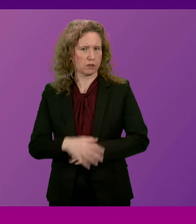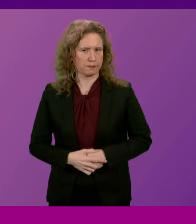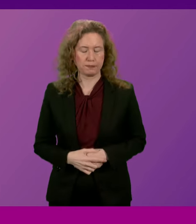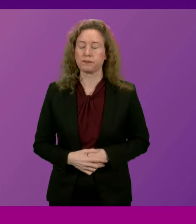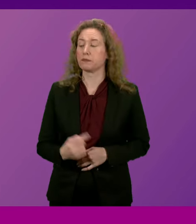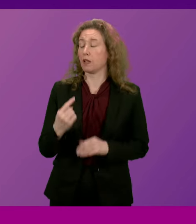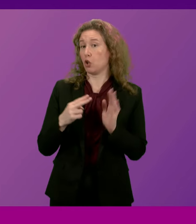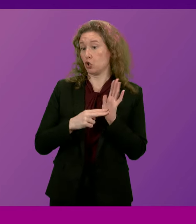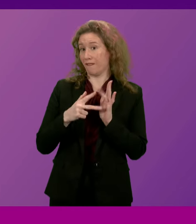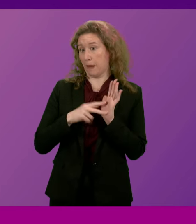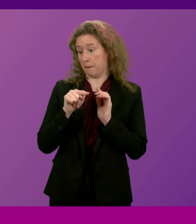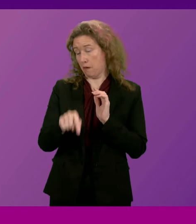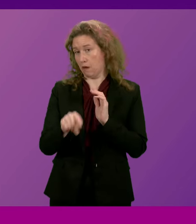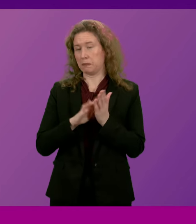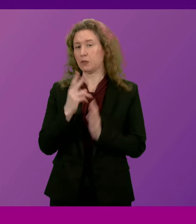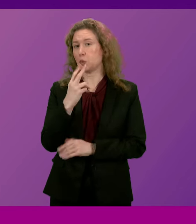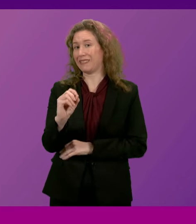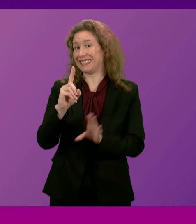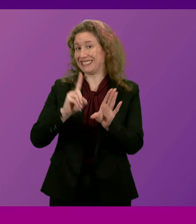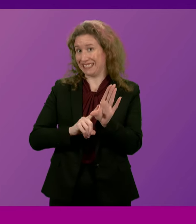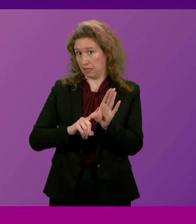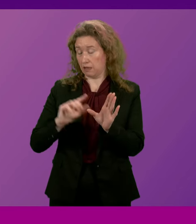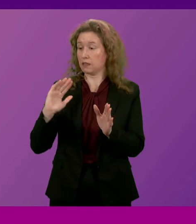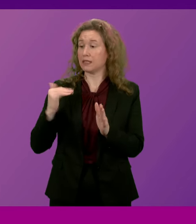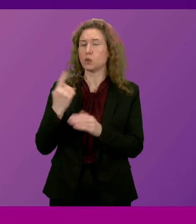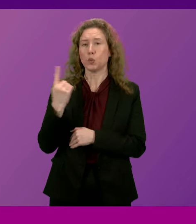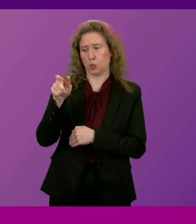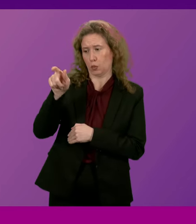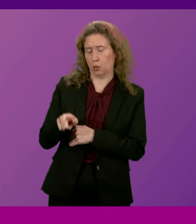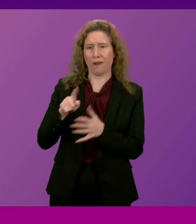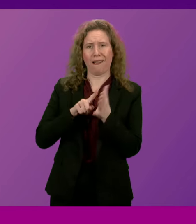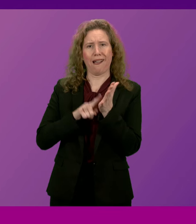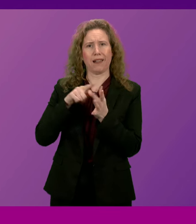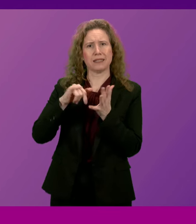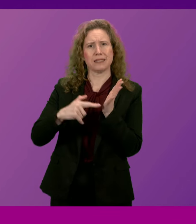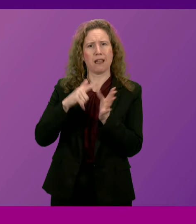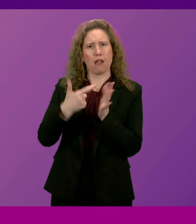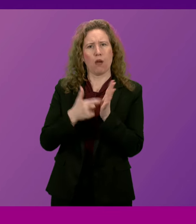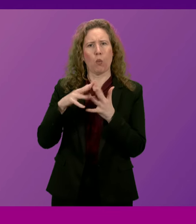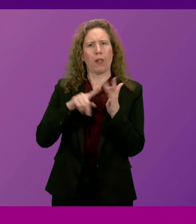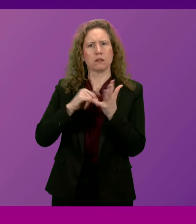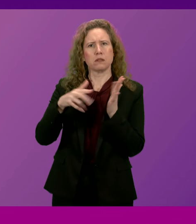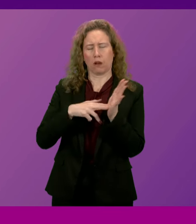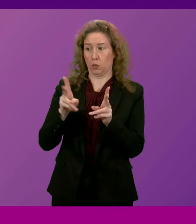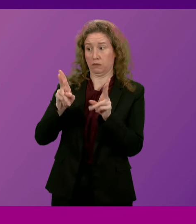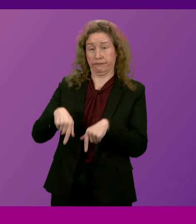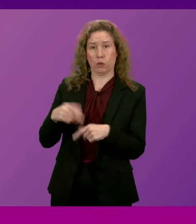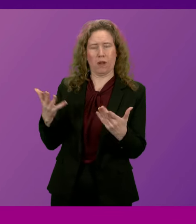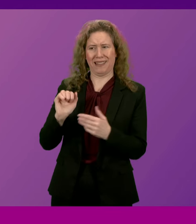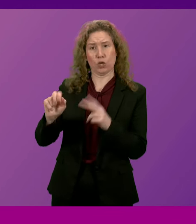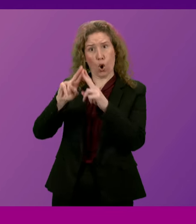November will mark 20 years since Alistair Wilson was murdered on the doorstep of his home in Nairn.